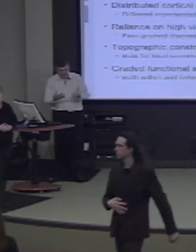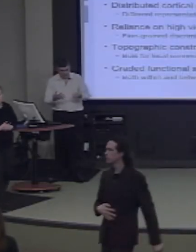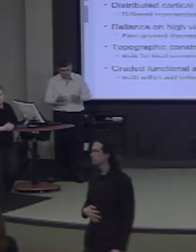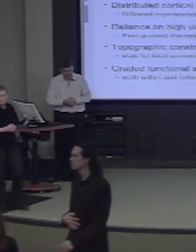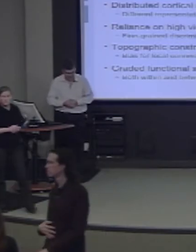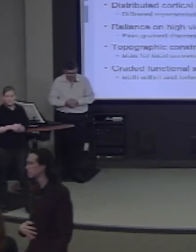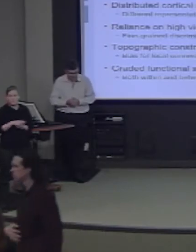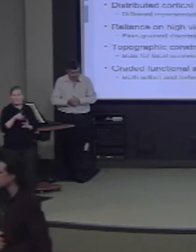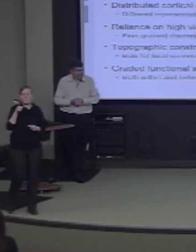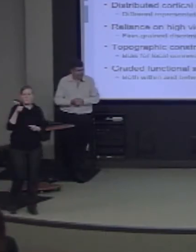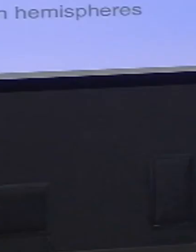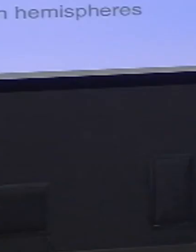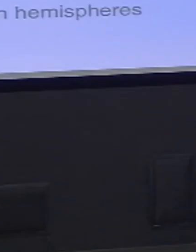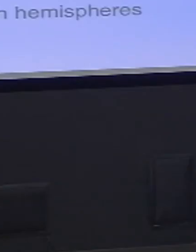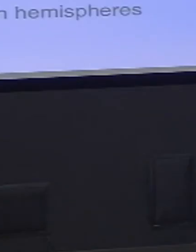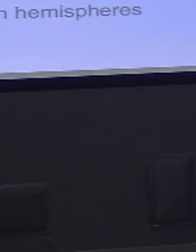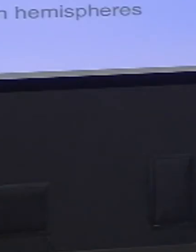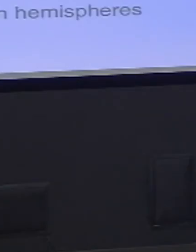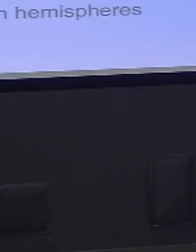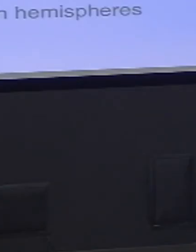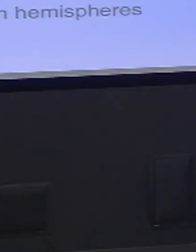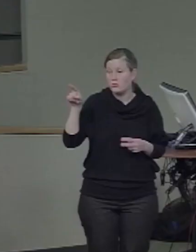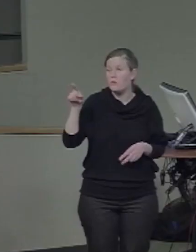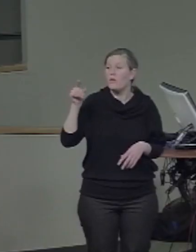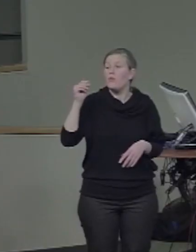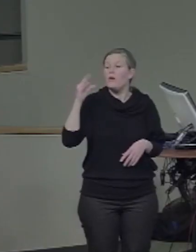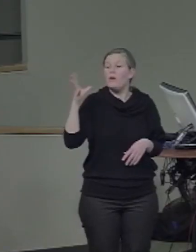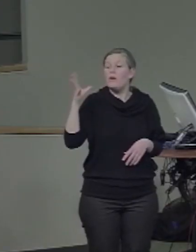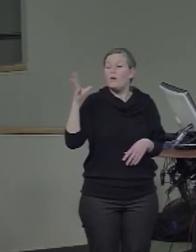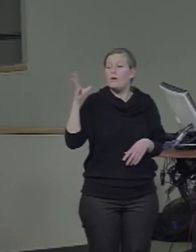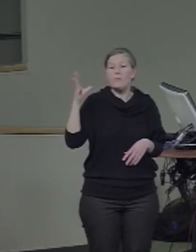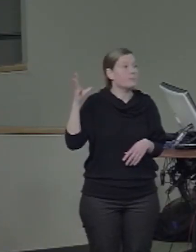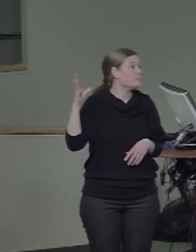have been trying to test this. Oh, sorry.